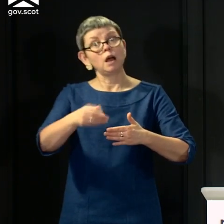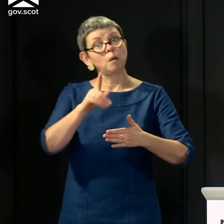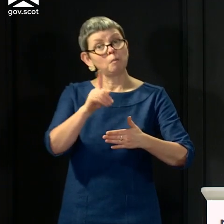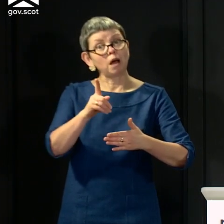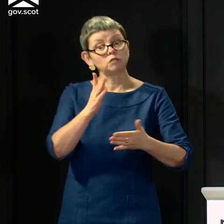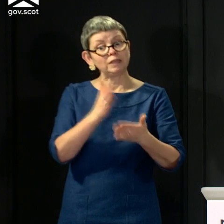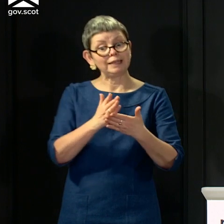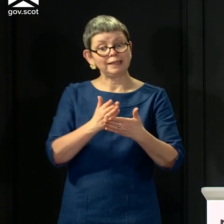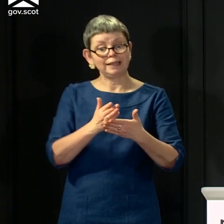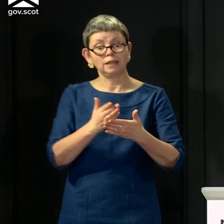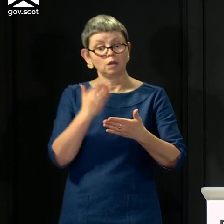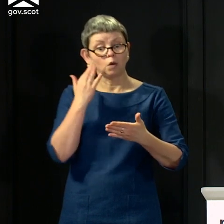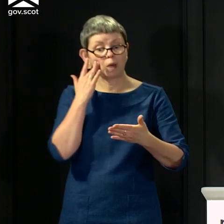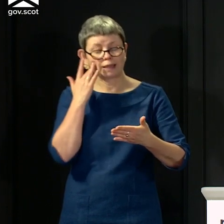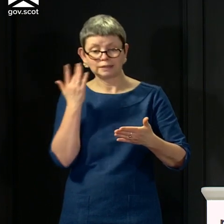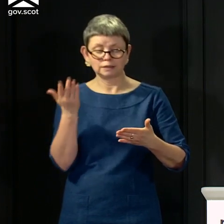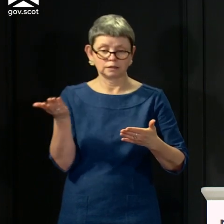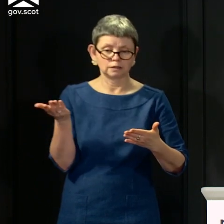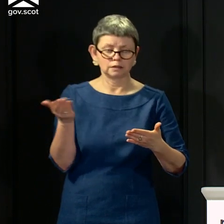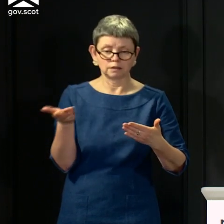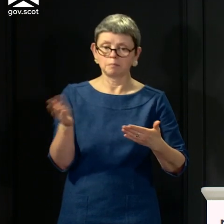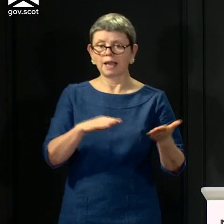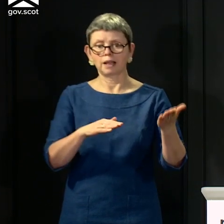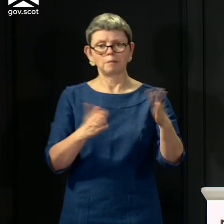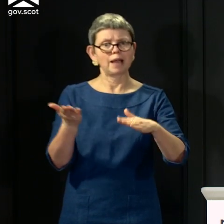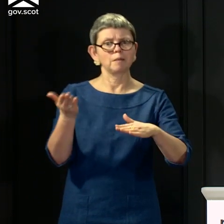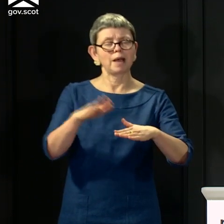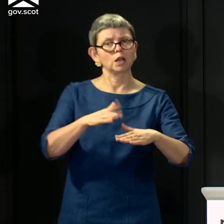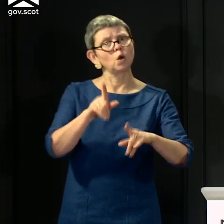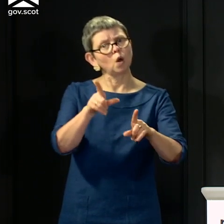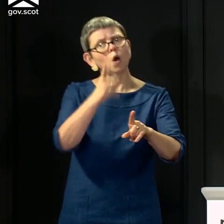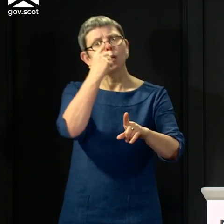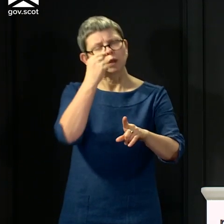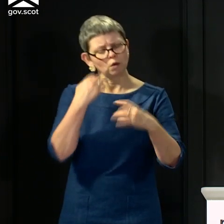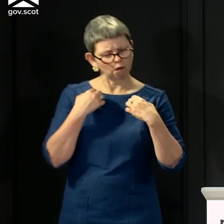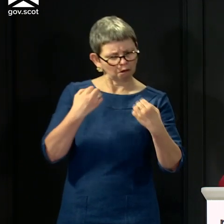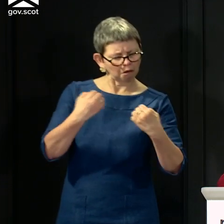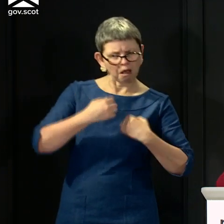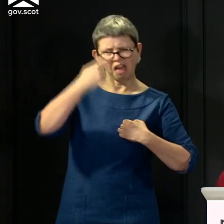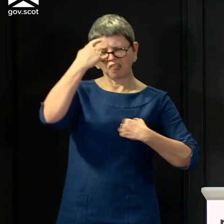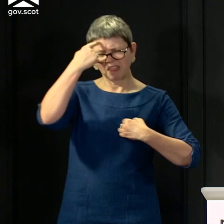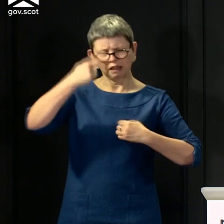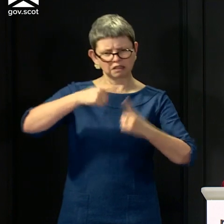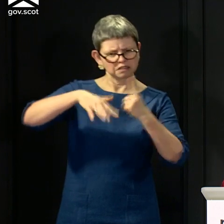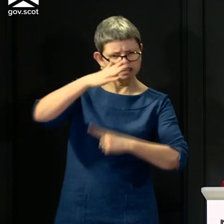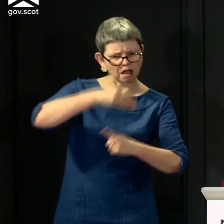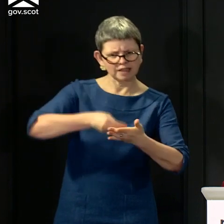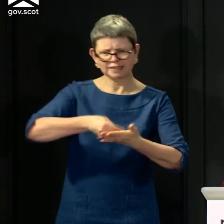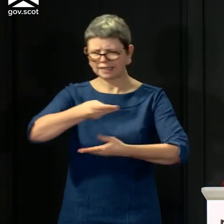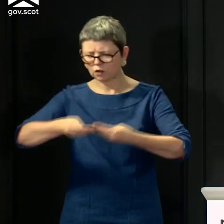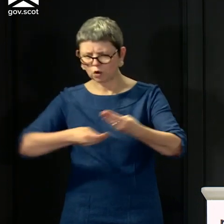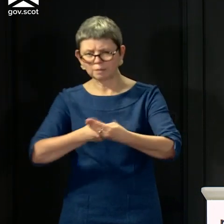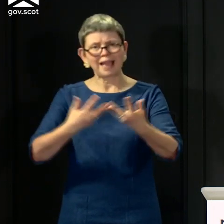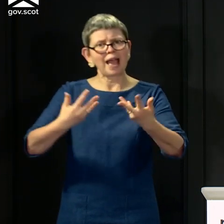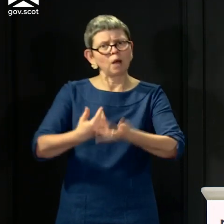coming out of this to look afresh at some of how the economy works, how our society works, what we really value about